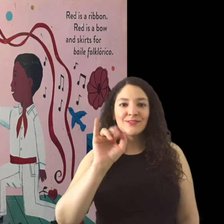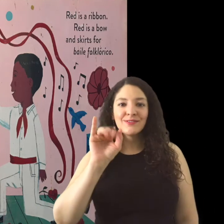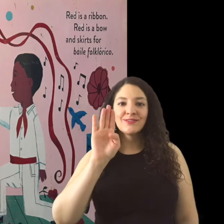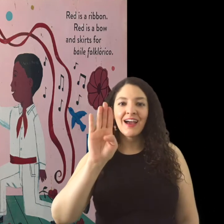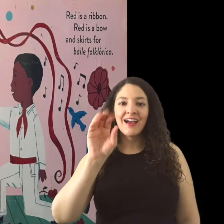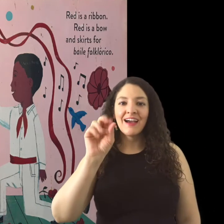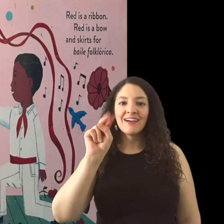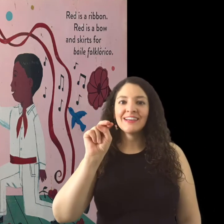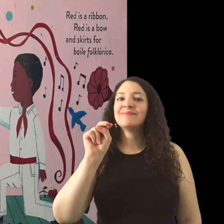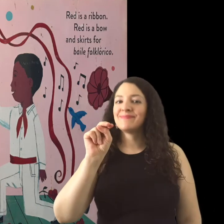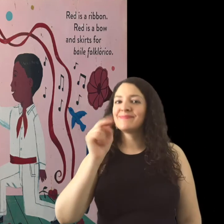Red is a Ribbon